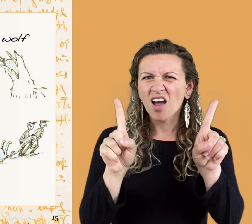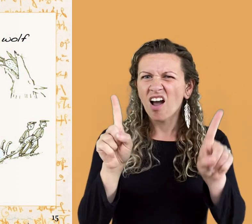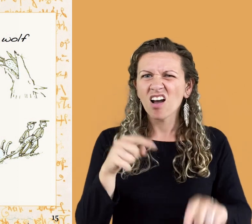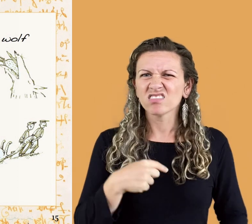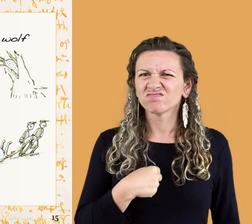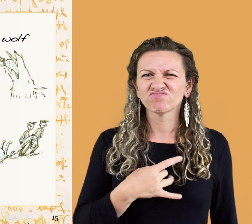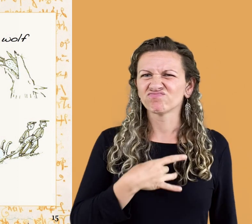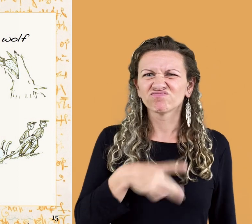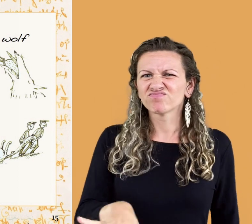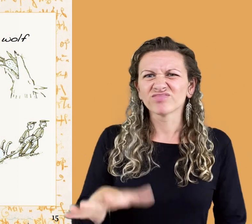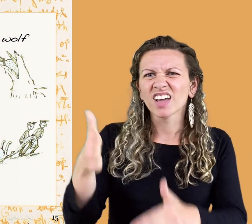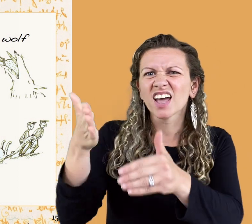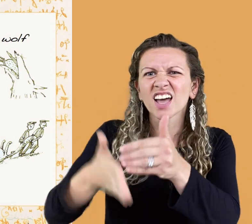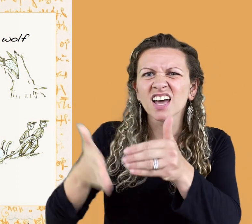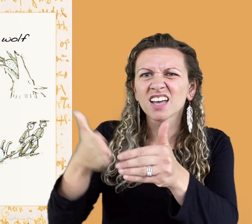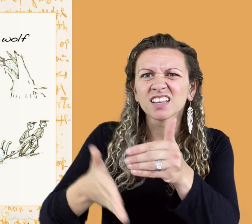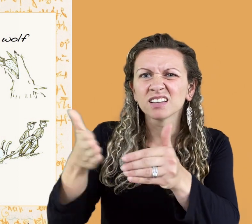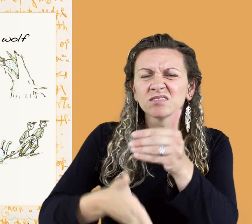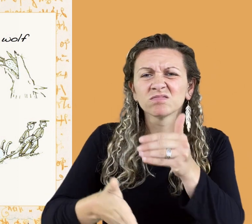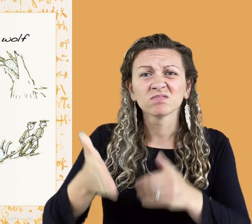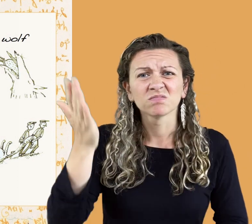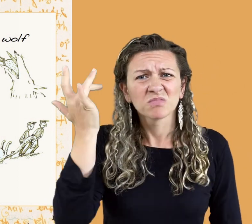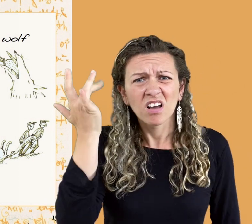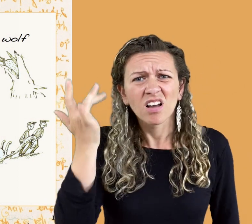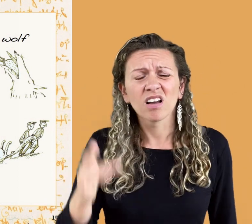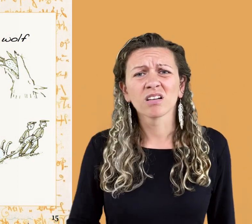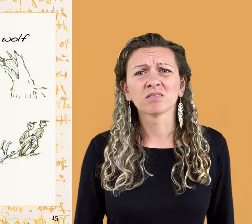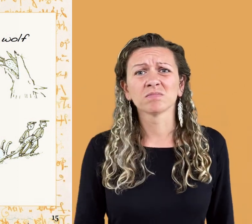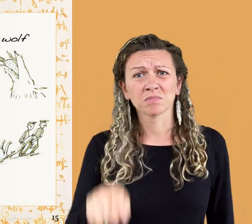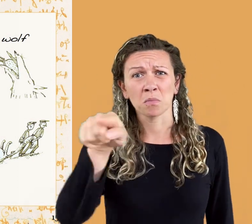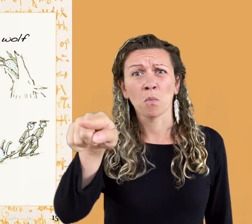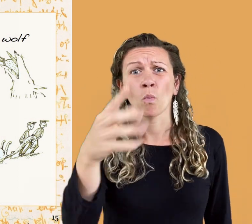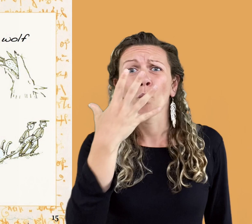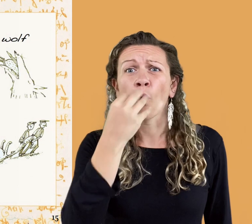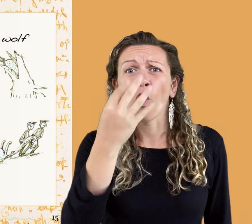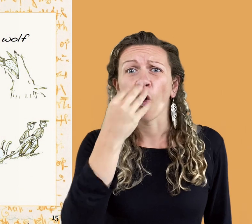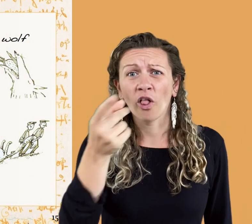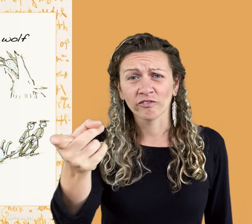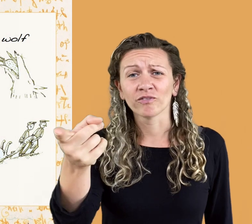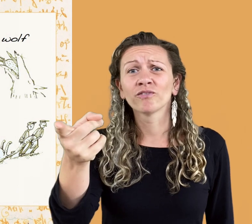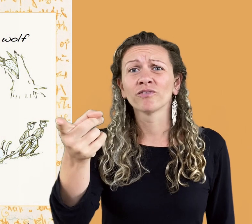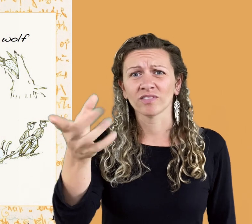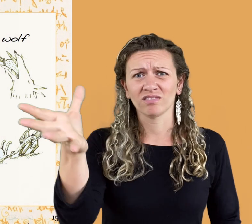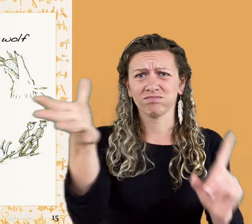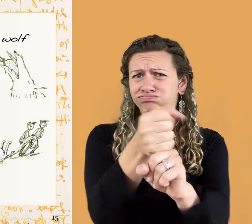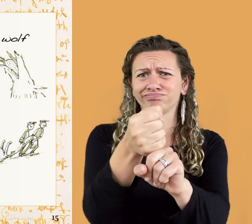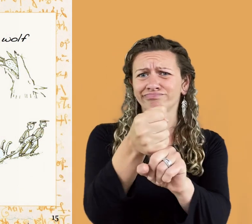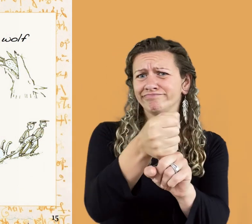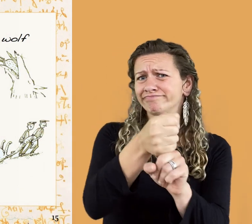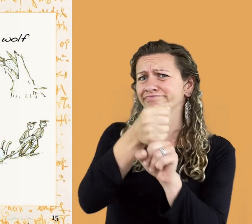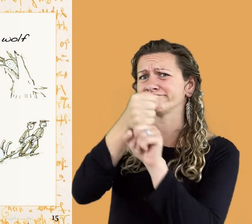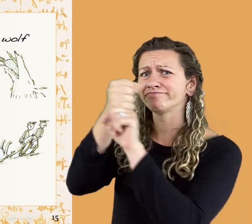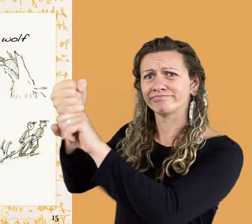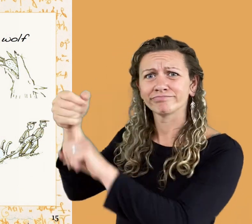But, I didn't like the ending. The wolf got caught by this child,